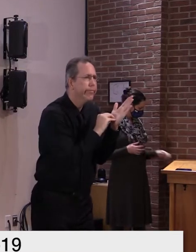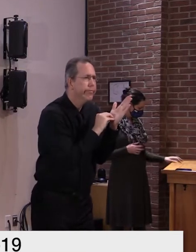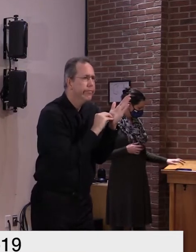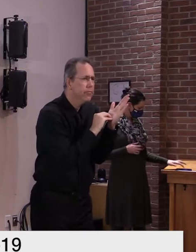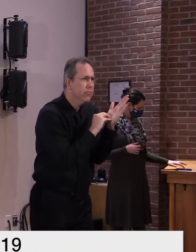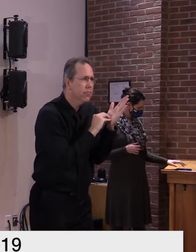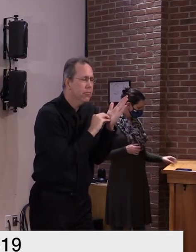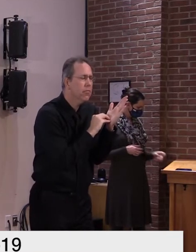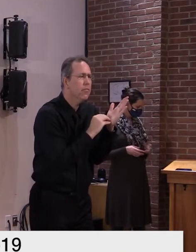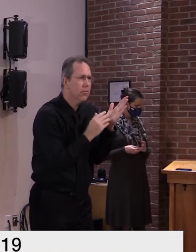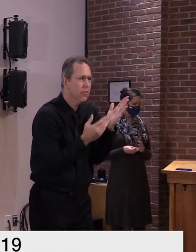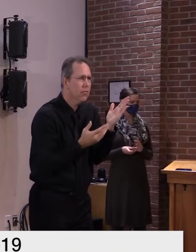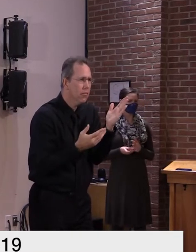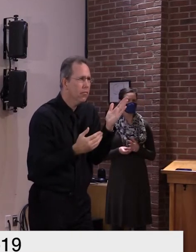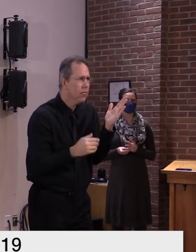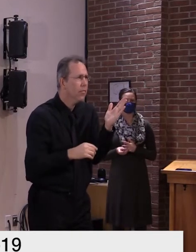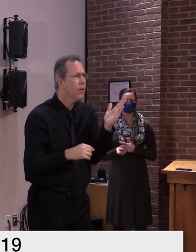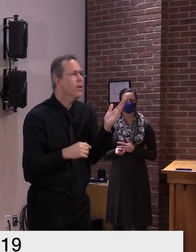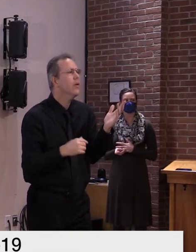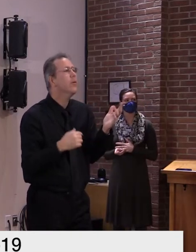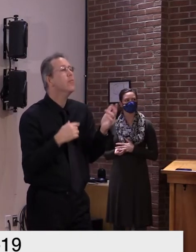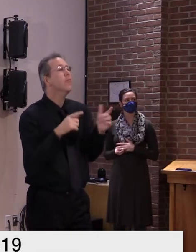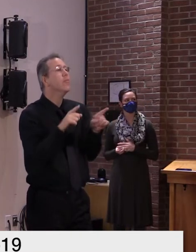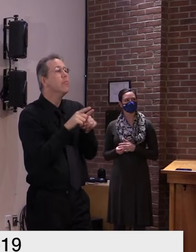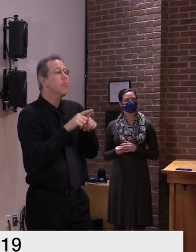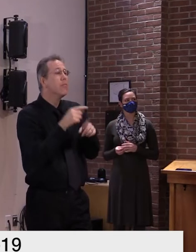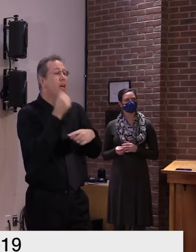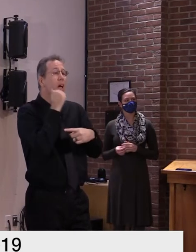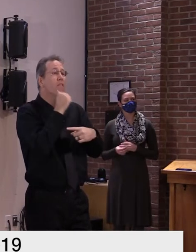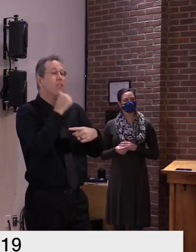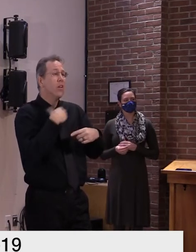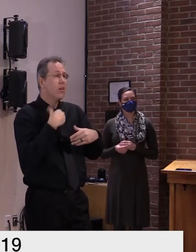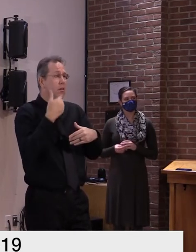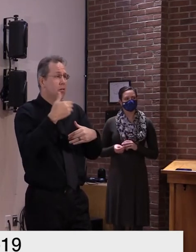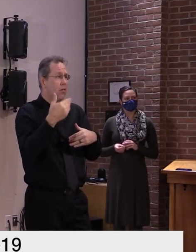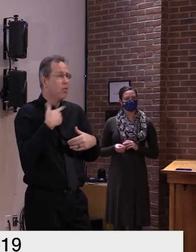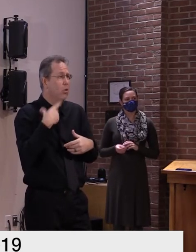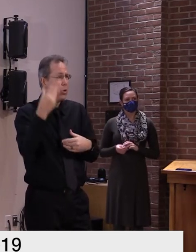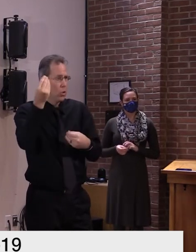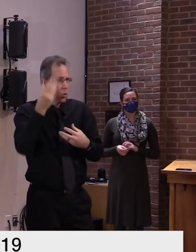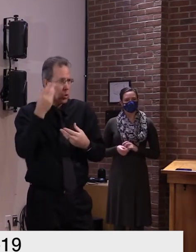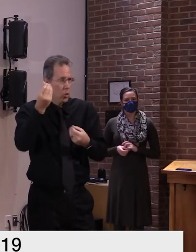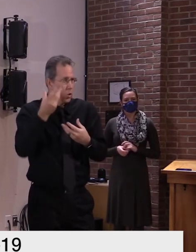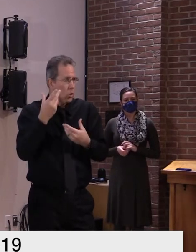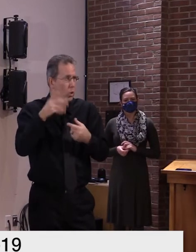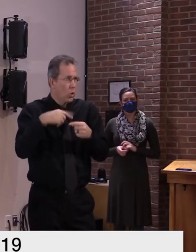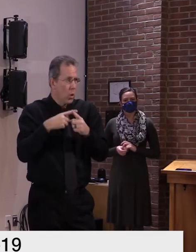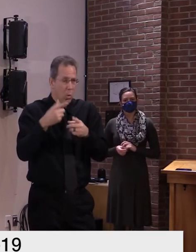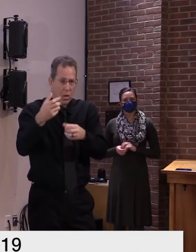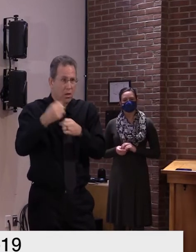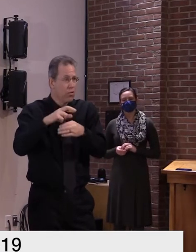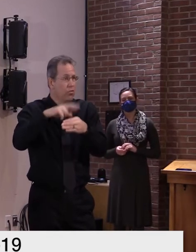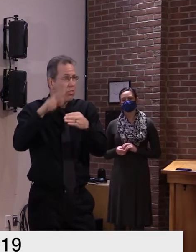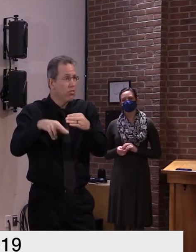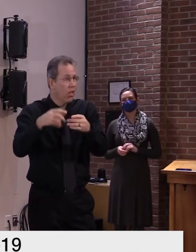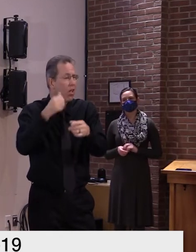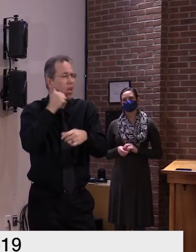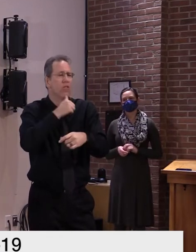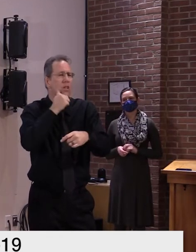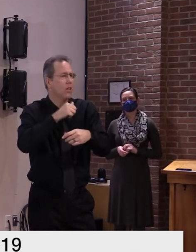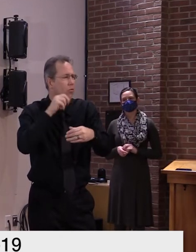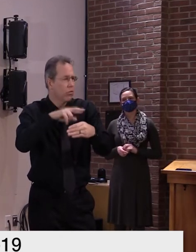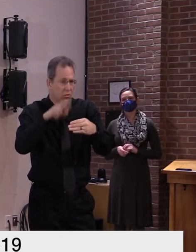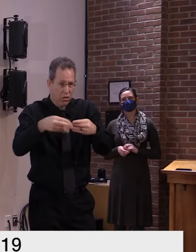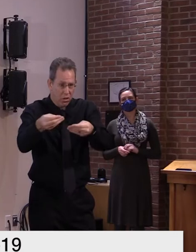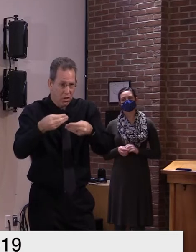of what the date was that the test was actually performed and so it doesn't hinder us from doing epidemiologic